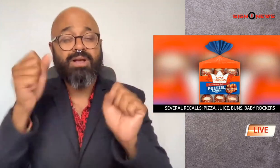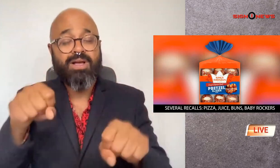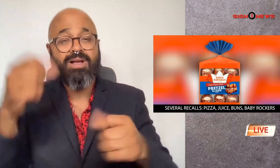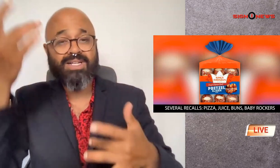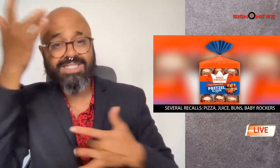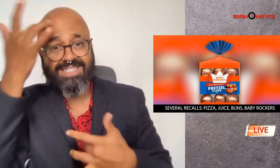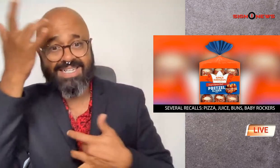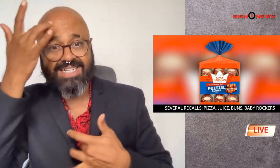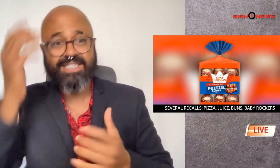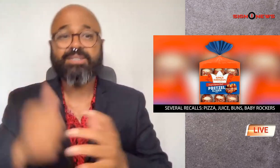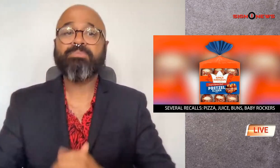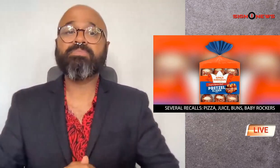become really sick